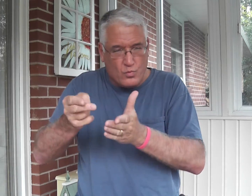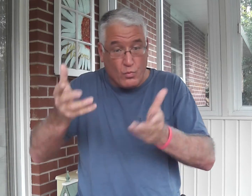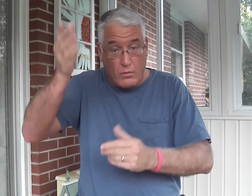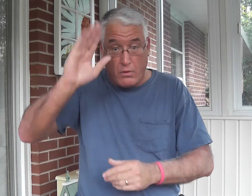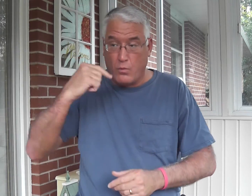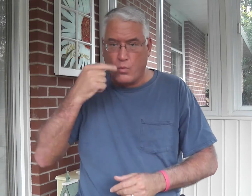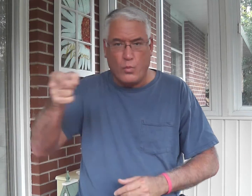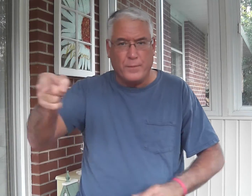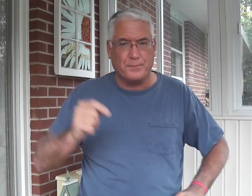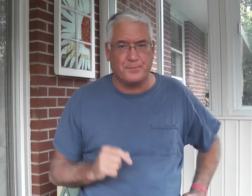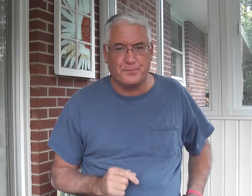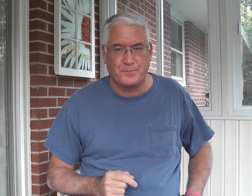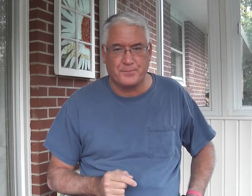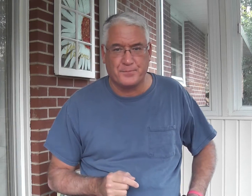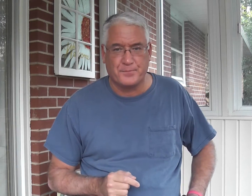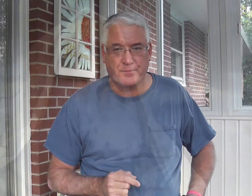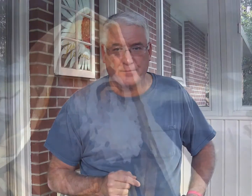believed the truth of what God told him.